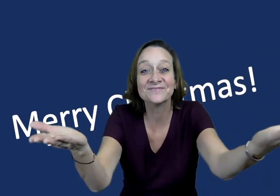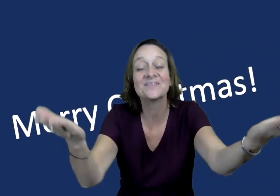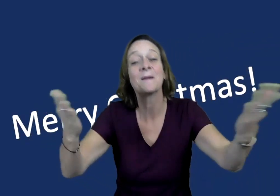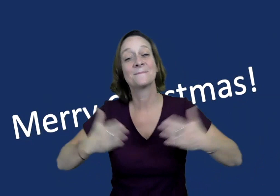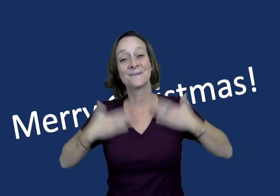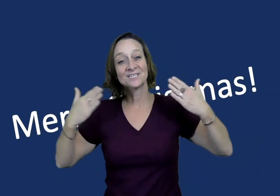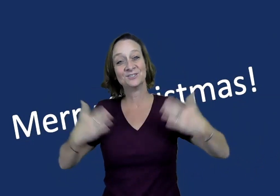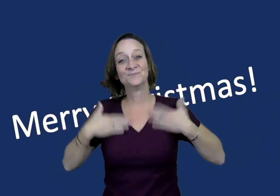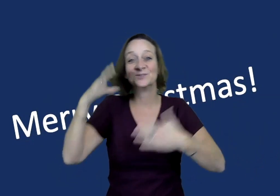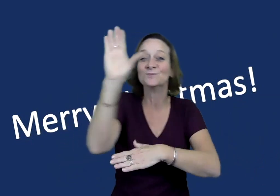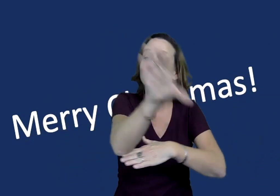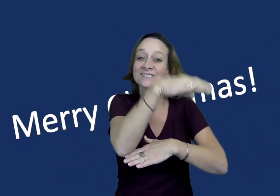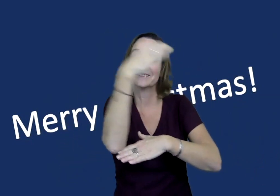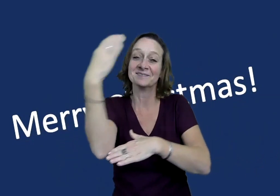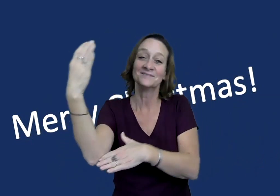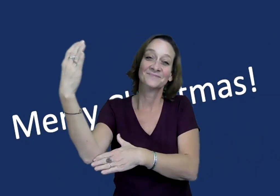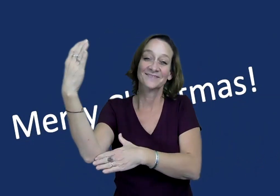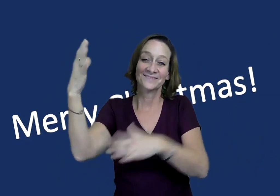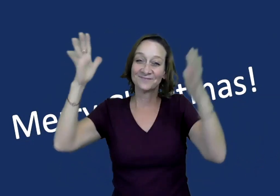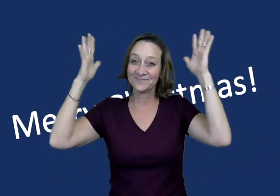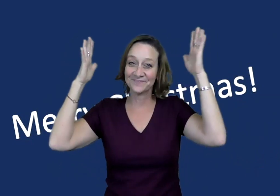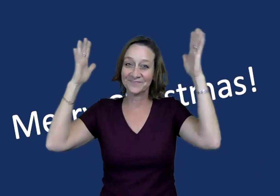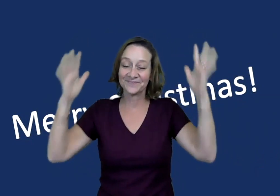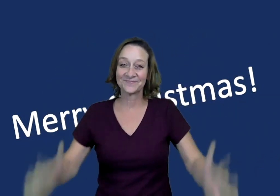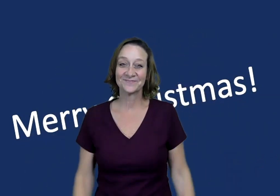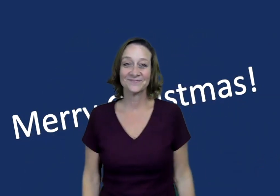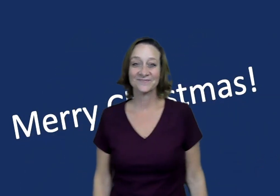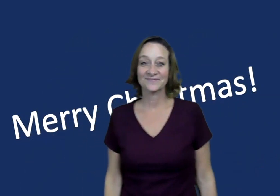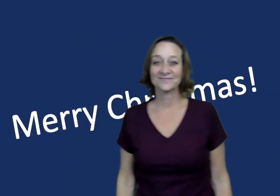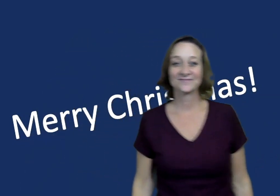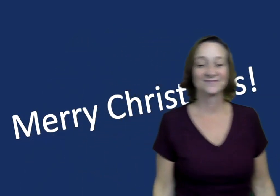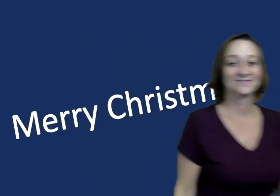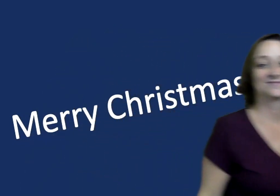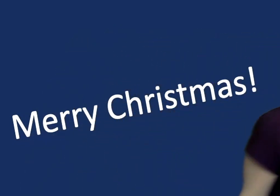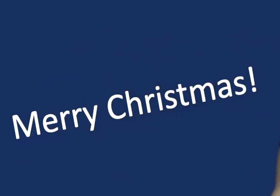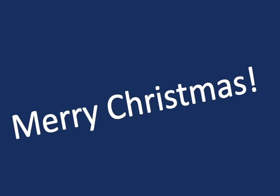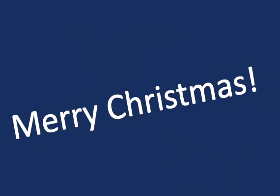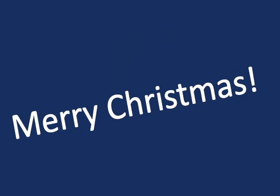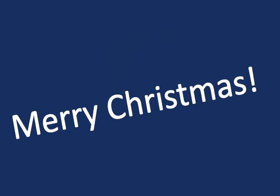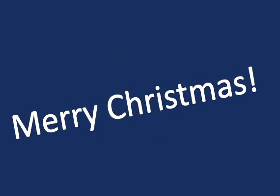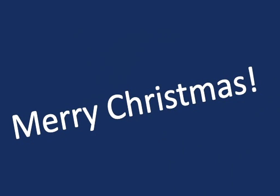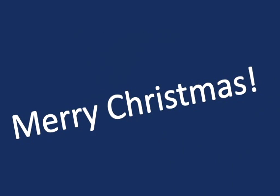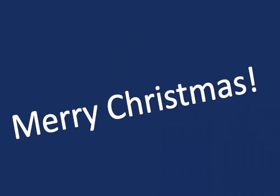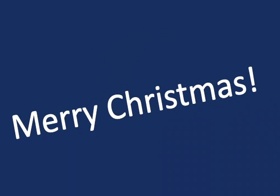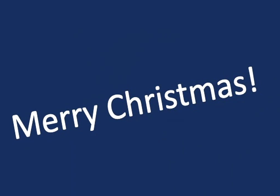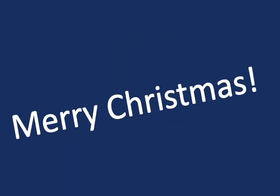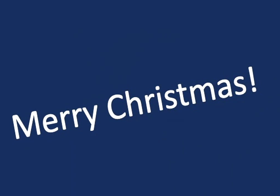And to all of you, Merry Christmas. people... Yeah.zęzę